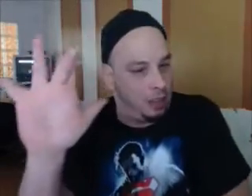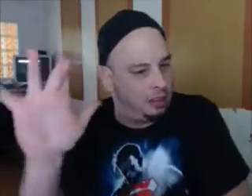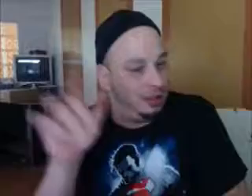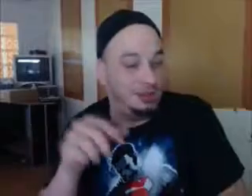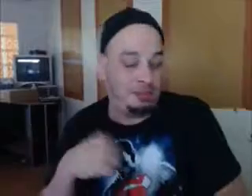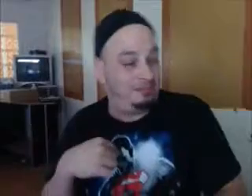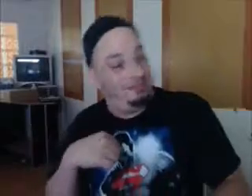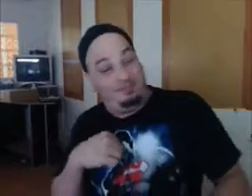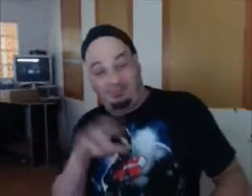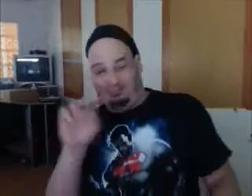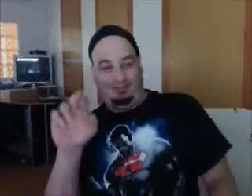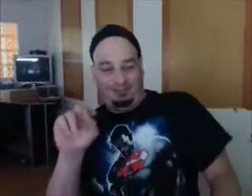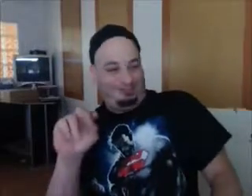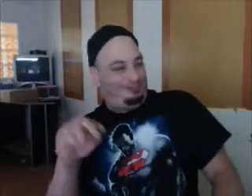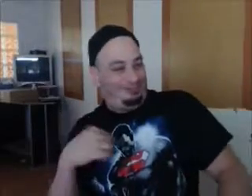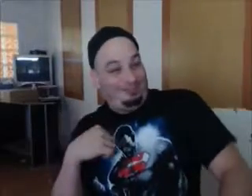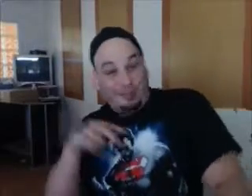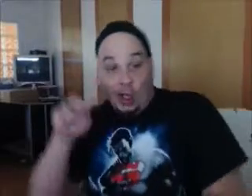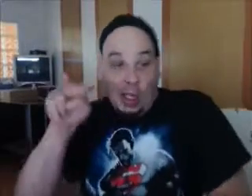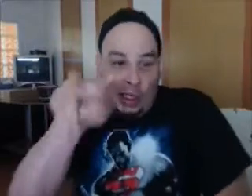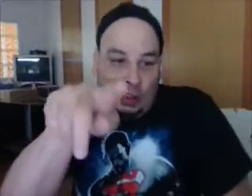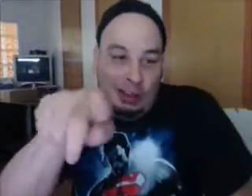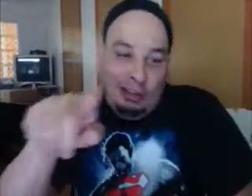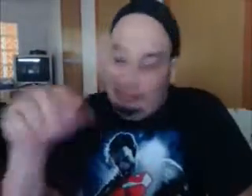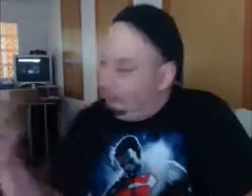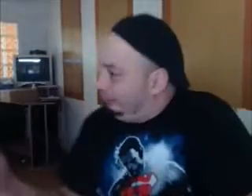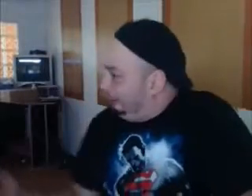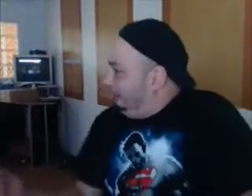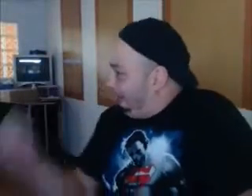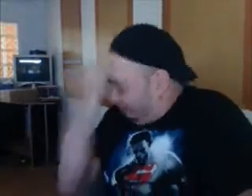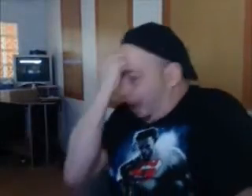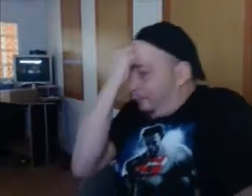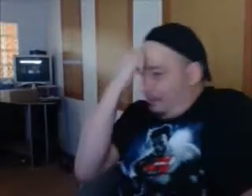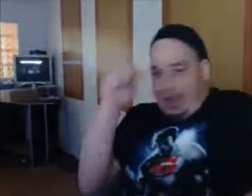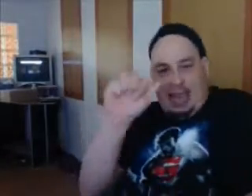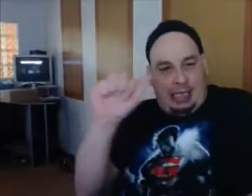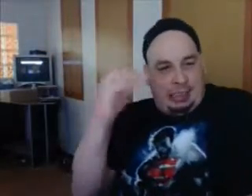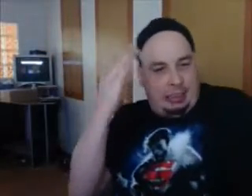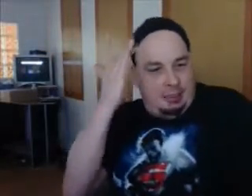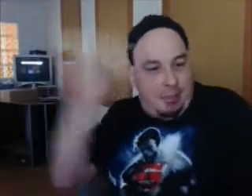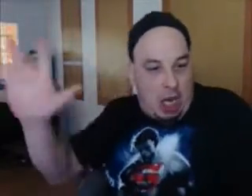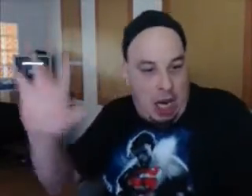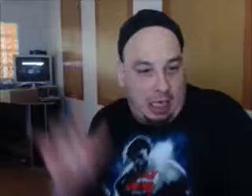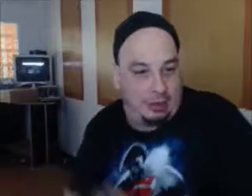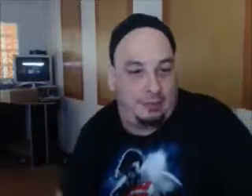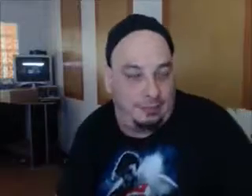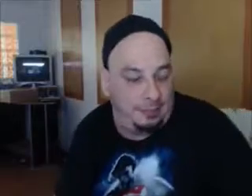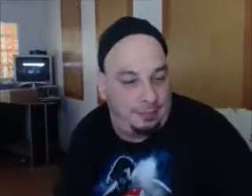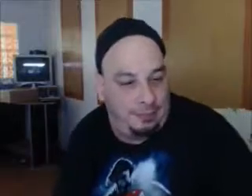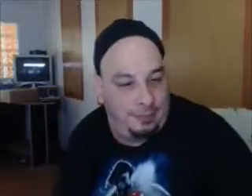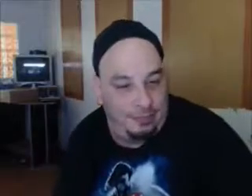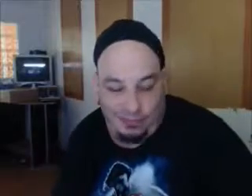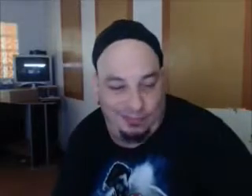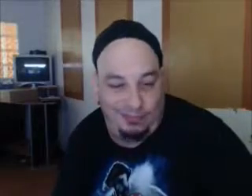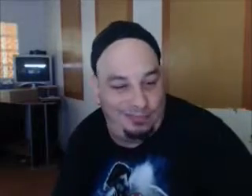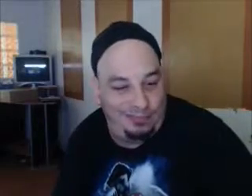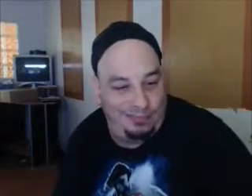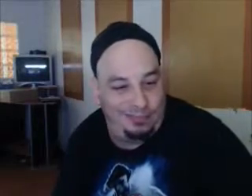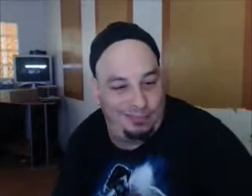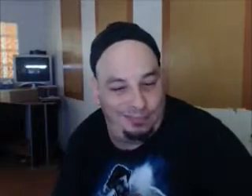paying taxes. The city has an habitual record at even collecting taxes. And on top of that, you have the decline in the